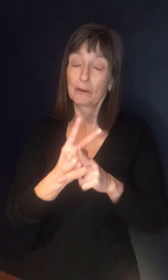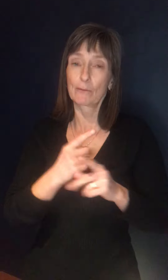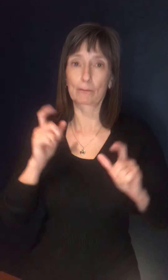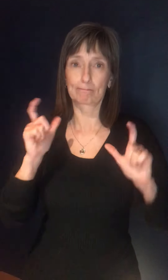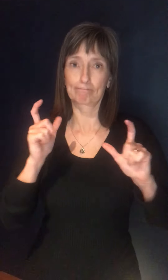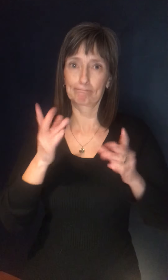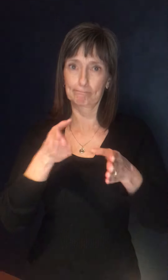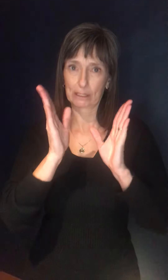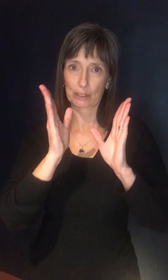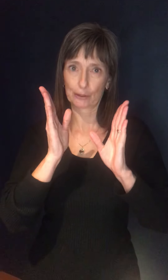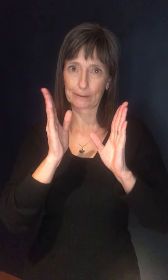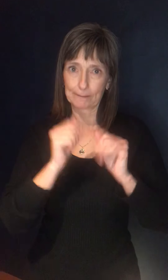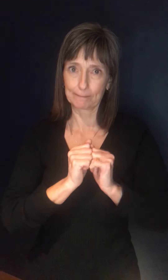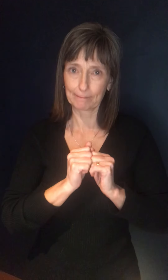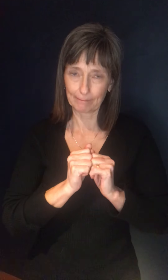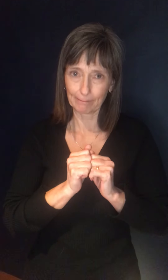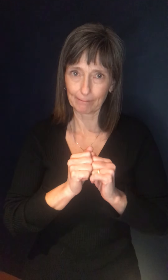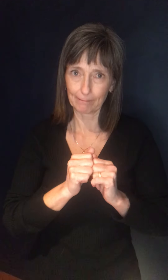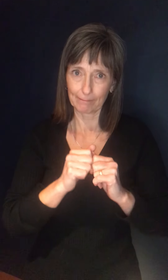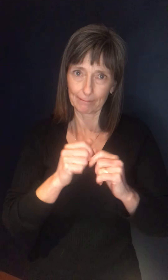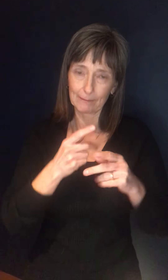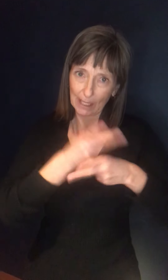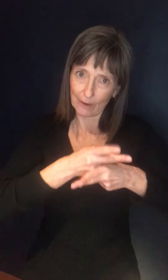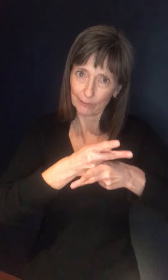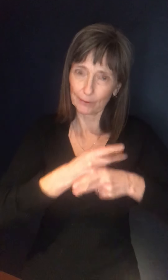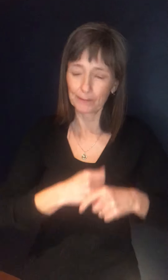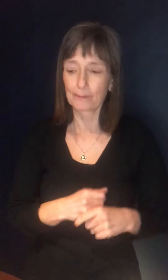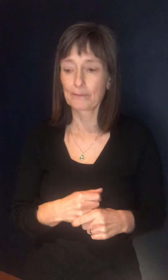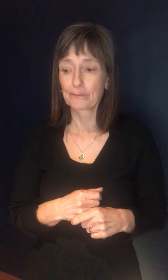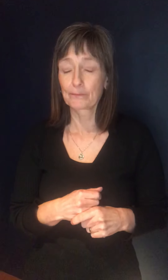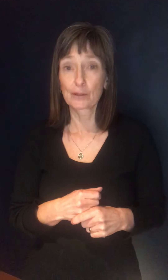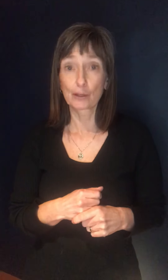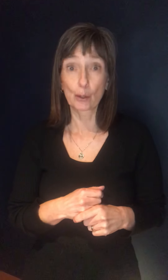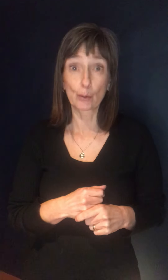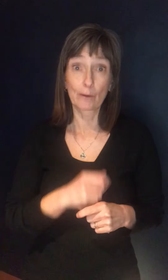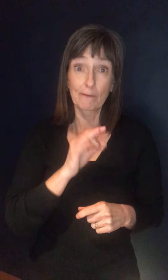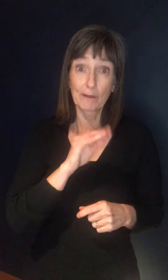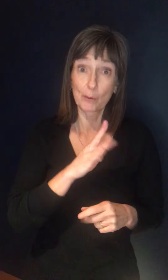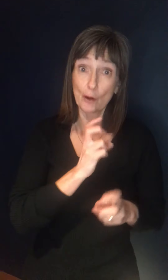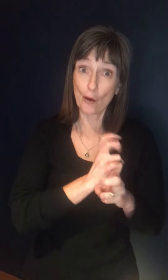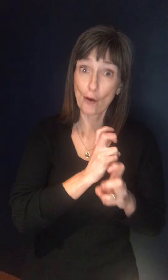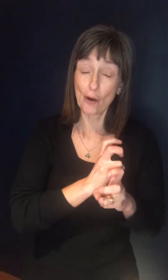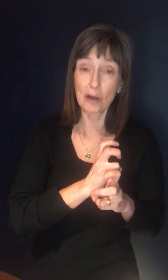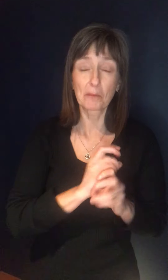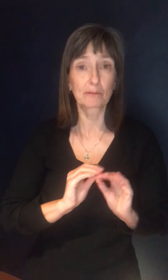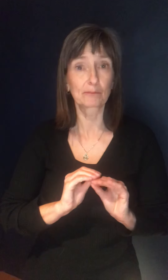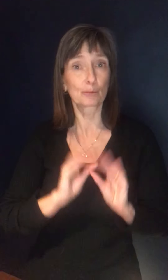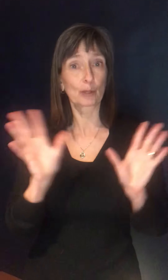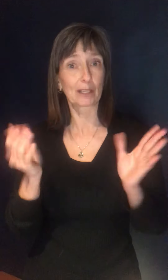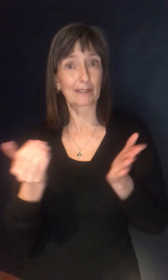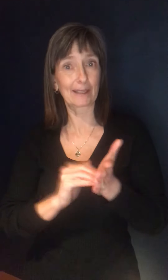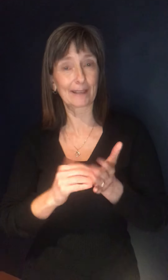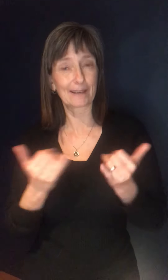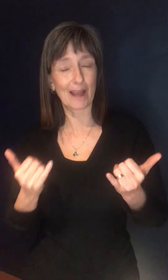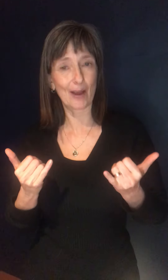vaccinated. Uh, so there were dark days. We got through them and we will continue to get through this, uh, phase of this, uh, pandemic, uh,